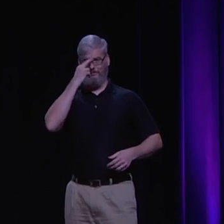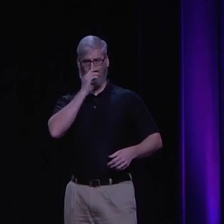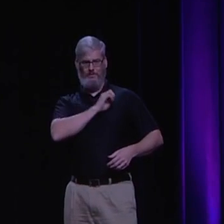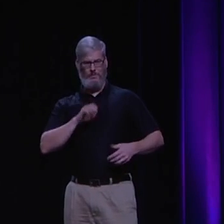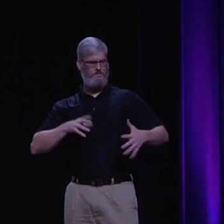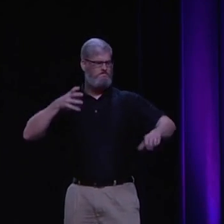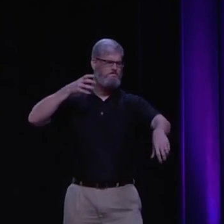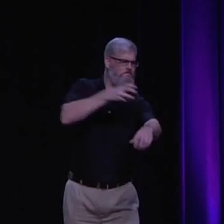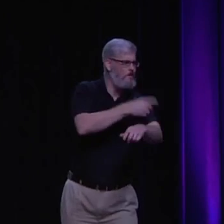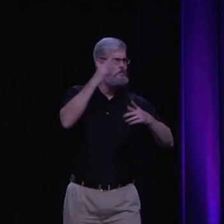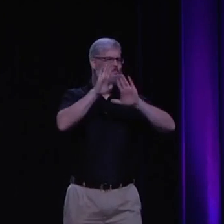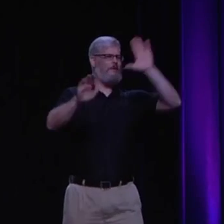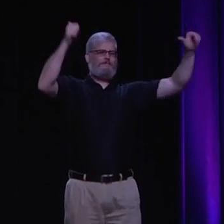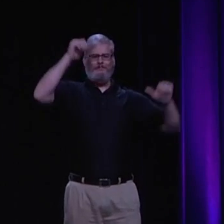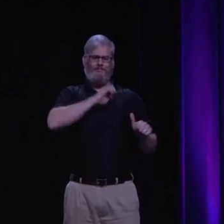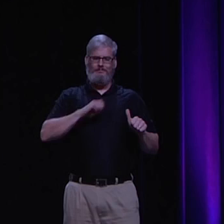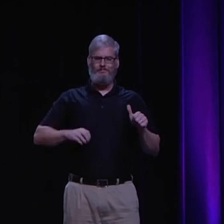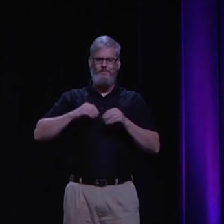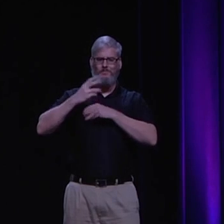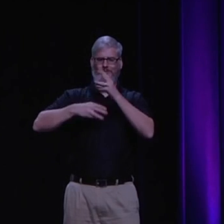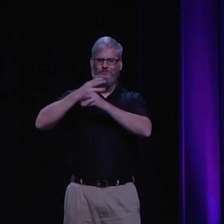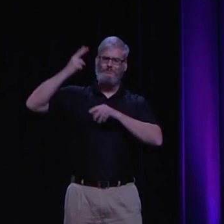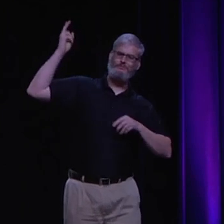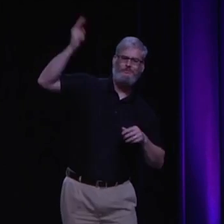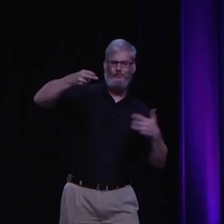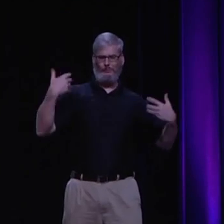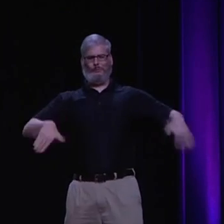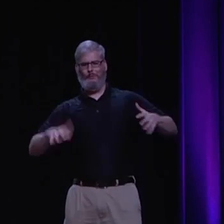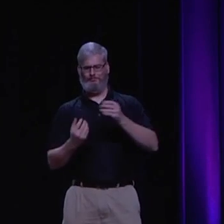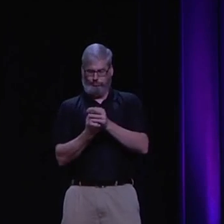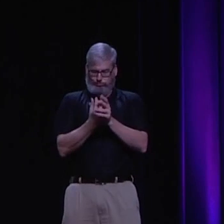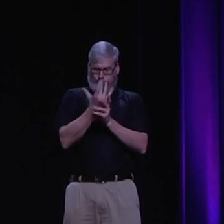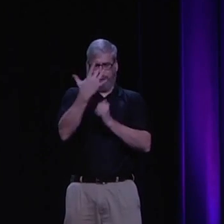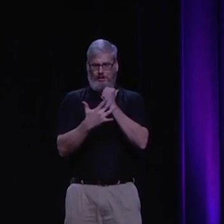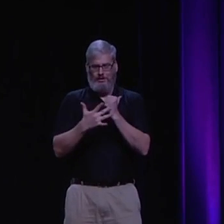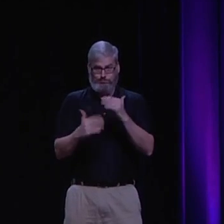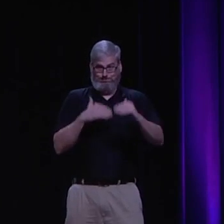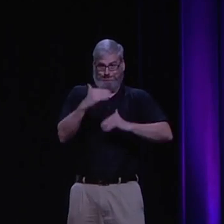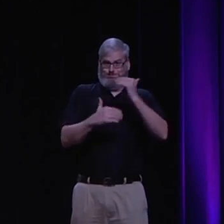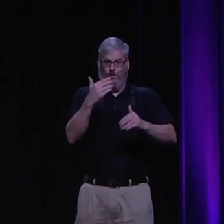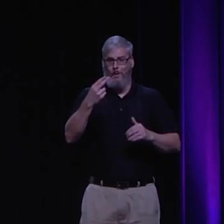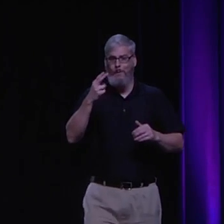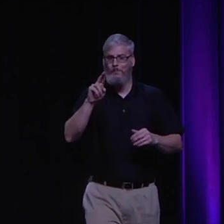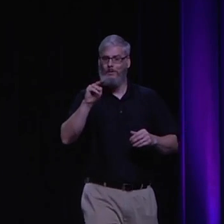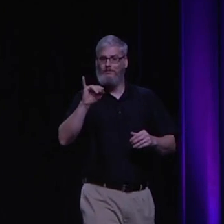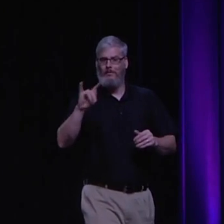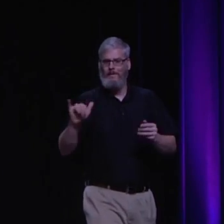built government buildings, and the Roman Empire was the most powerful empire in human history. And with that growth